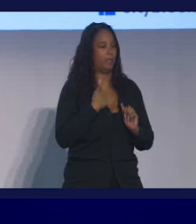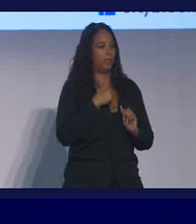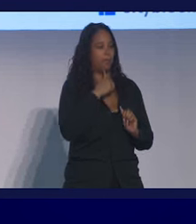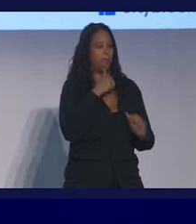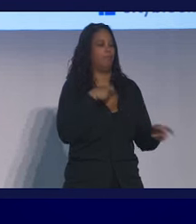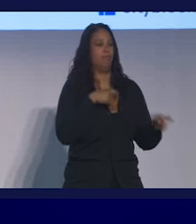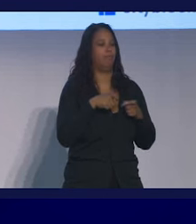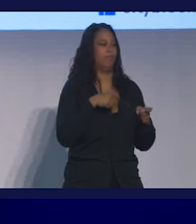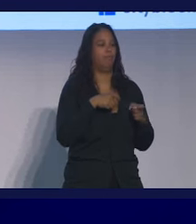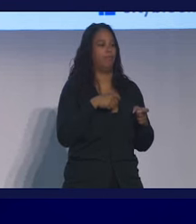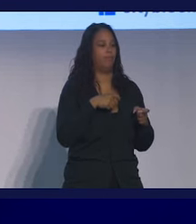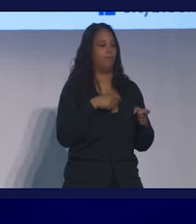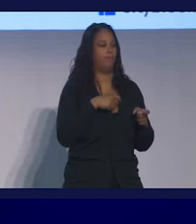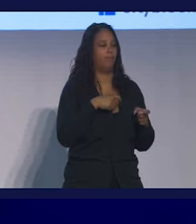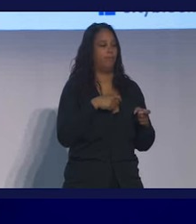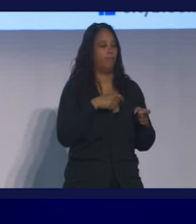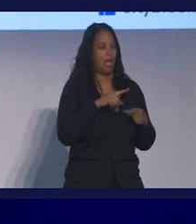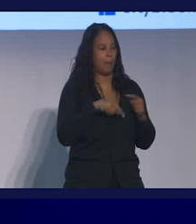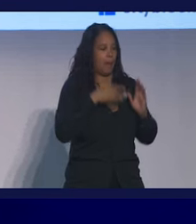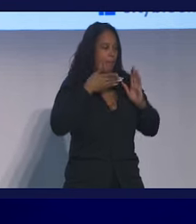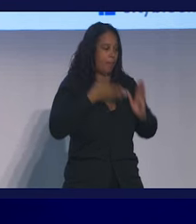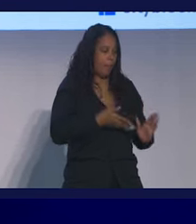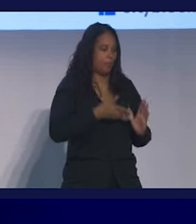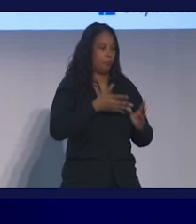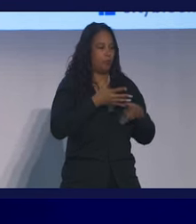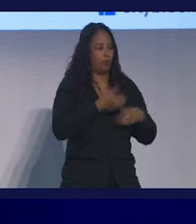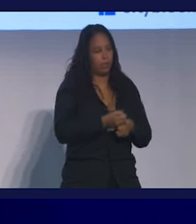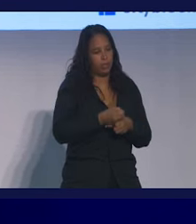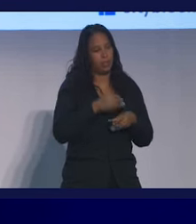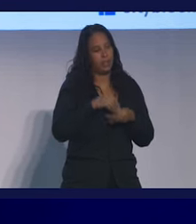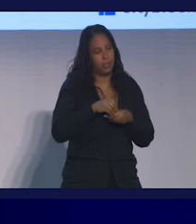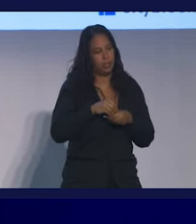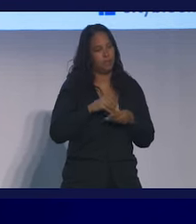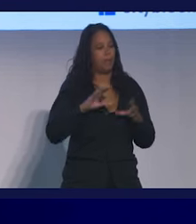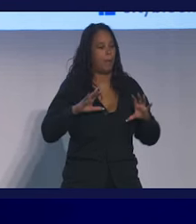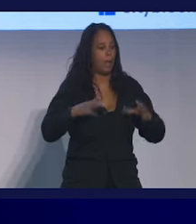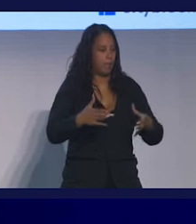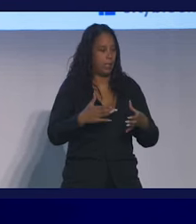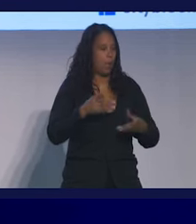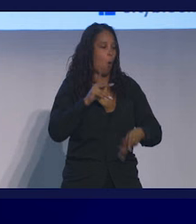be in terms of having the trust and the confidence of the population whom we're seeking to serve.